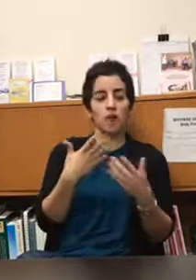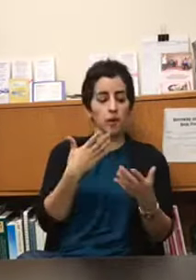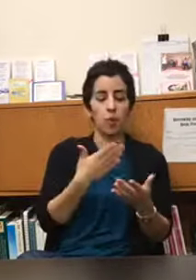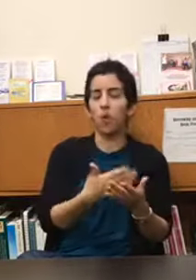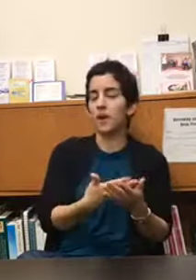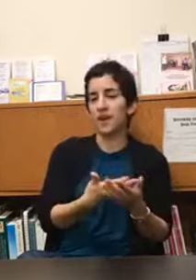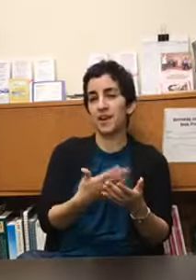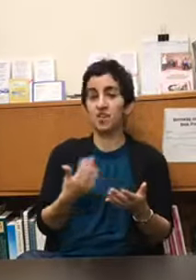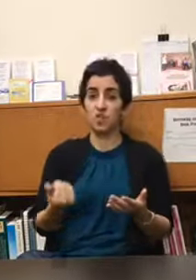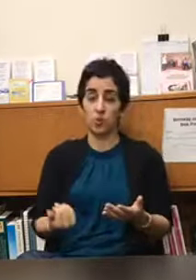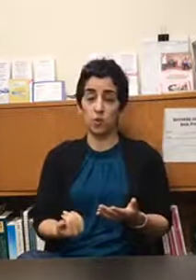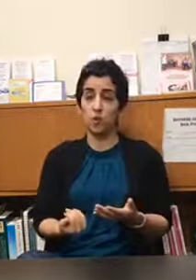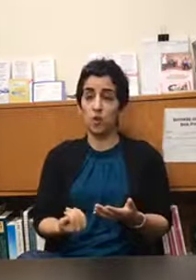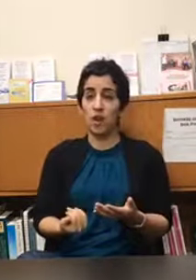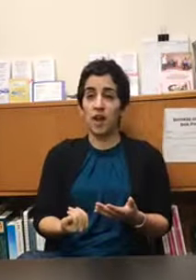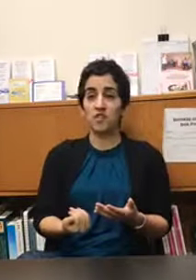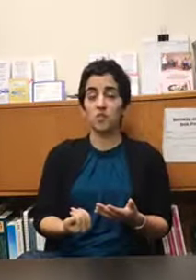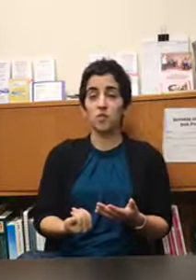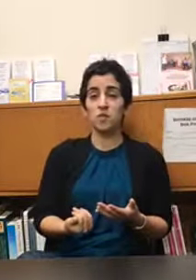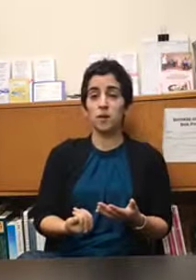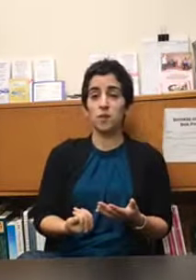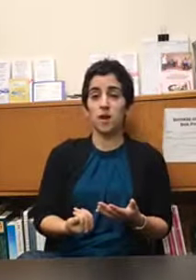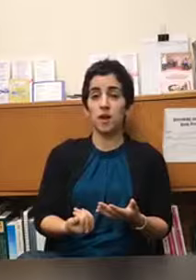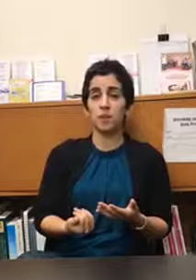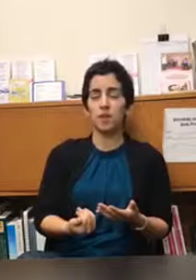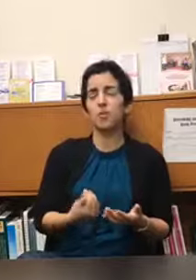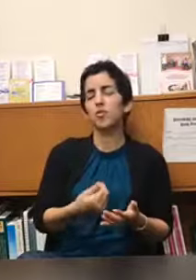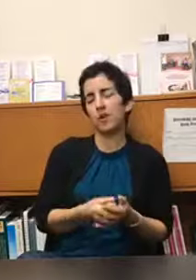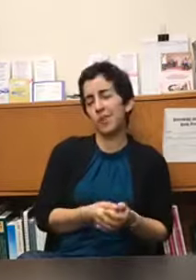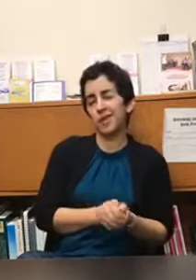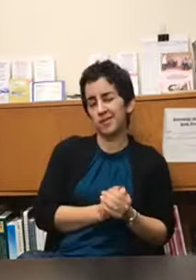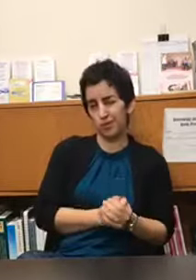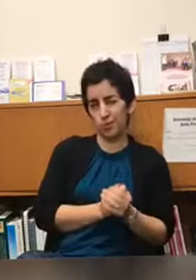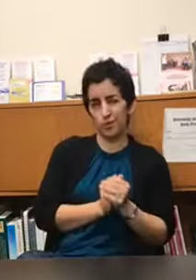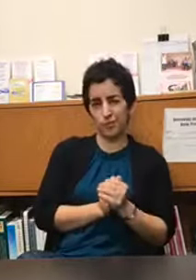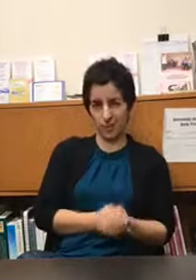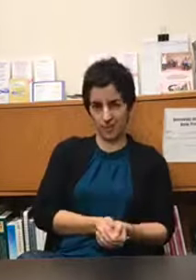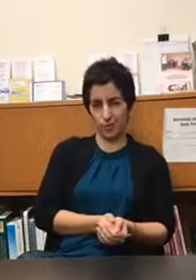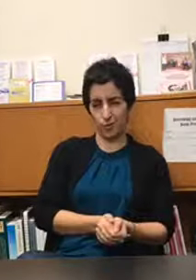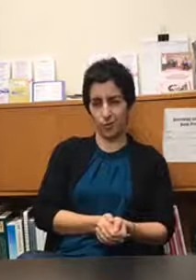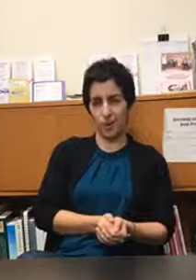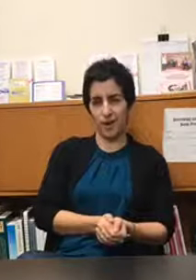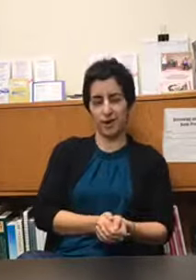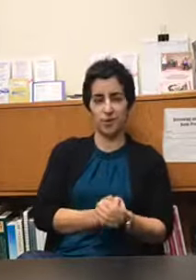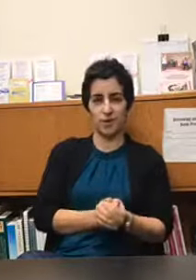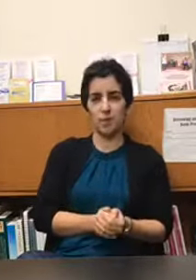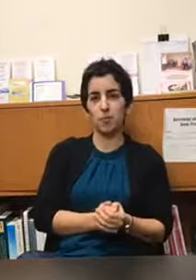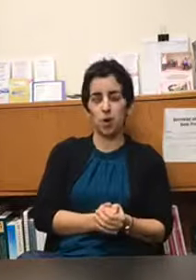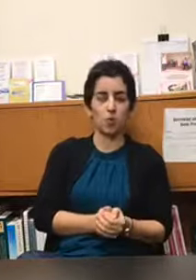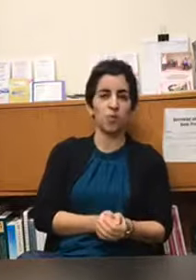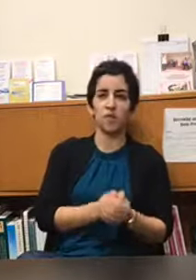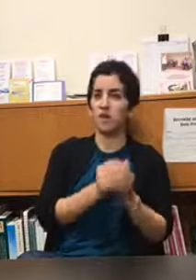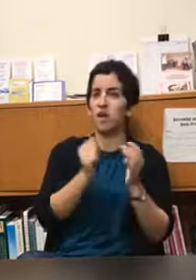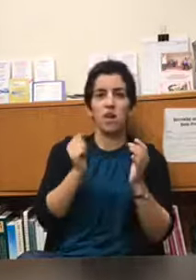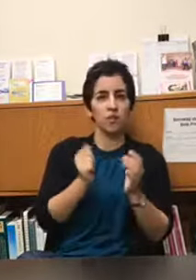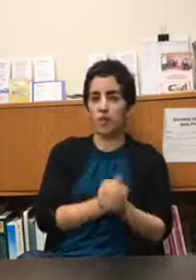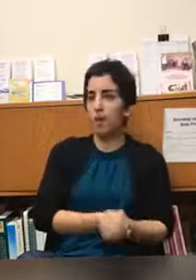like what can i do and so sometimes and we try to make it as simple as possible right i don't send people home with a three-hour